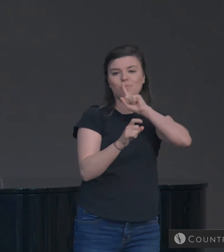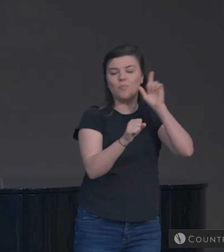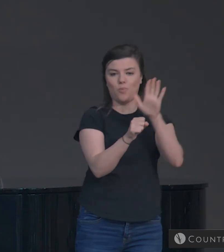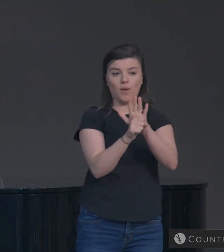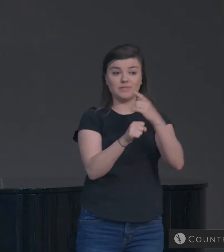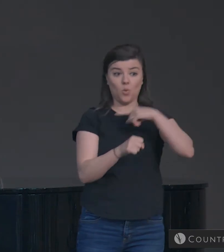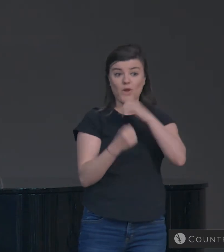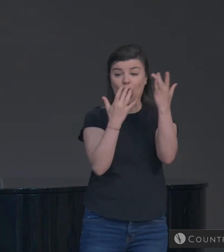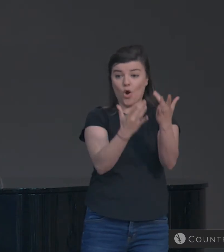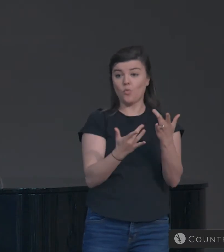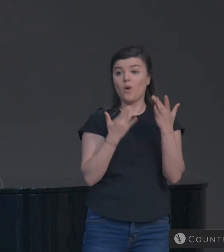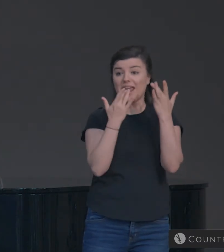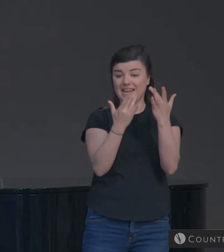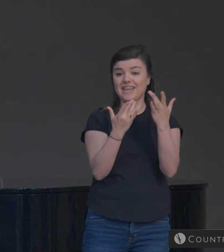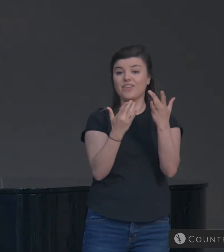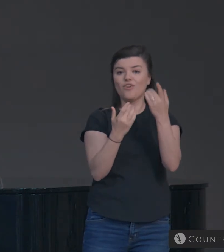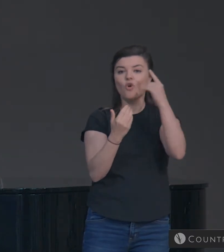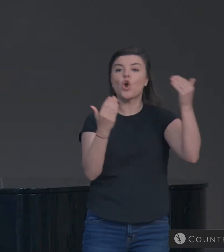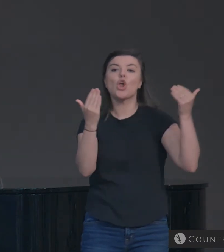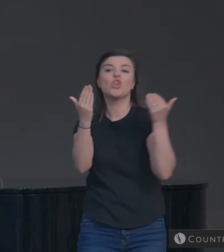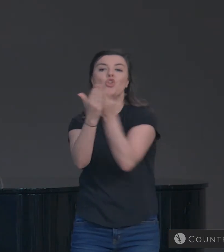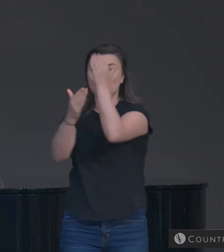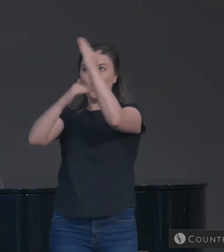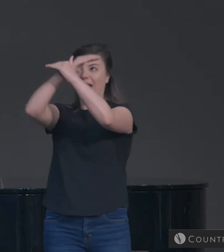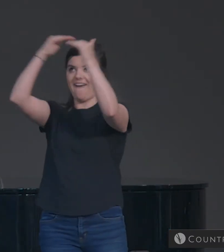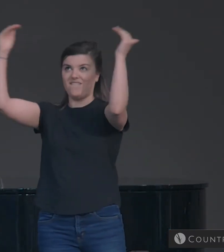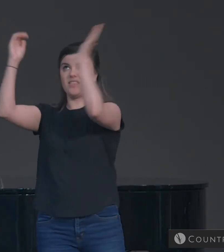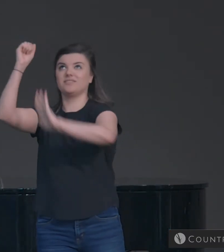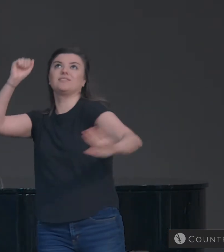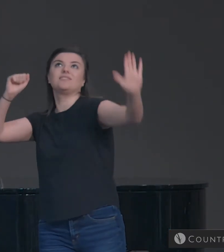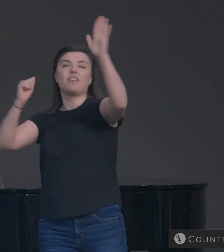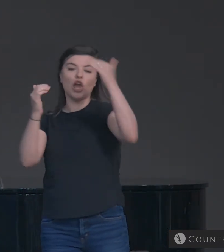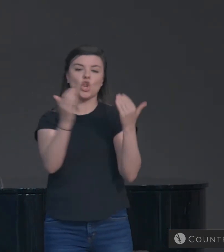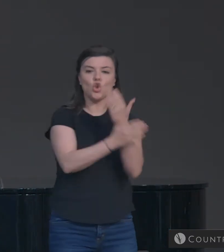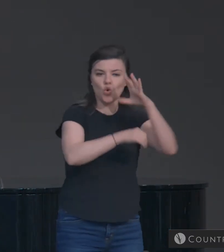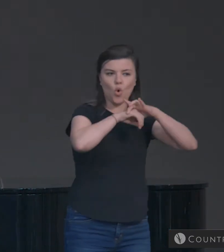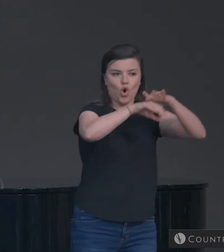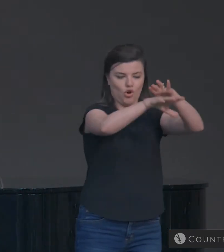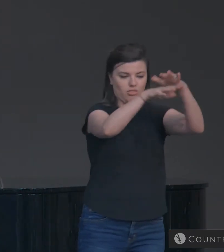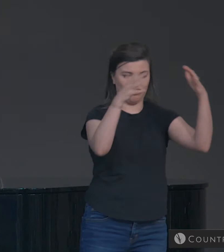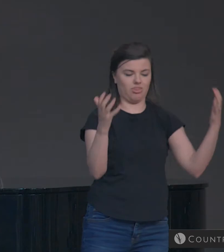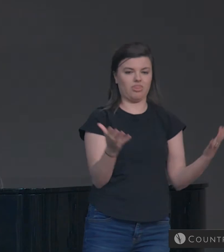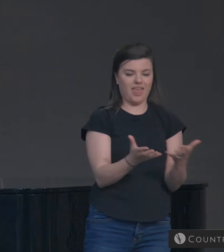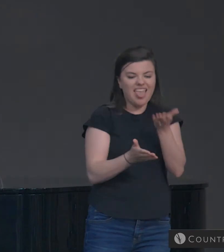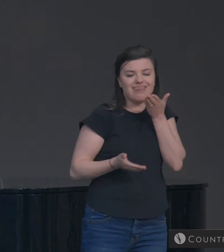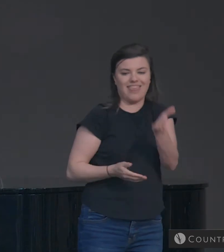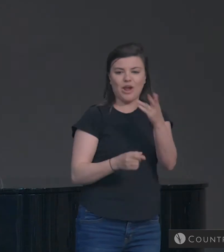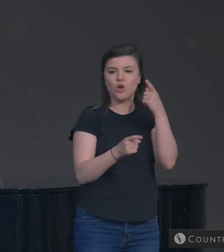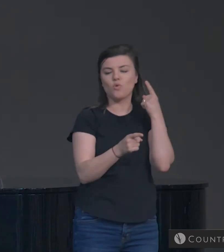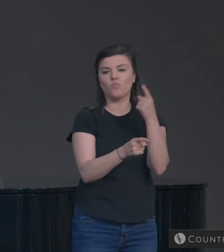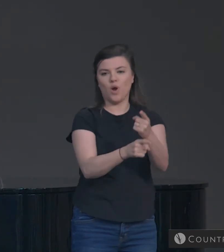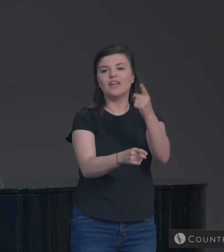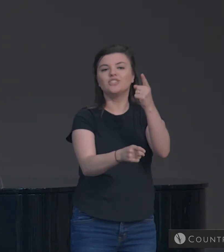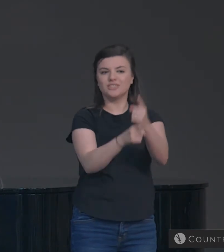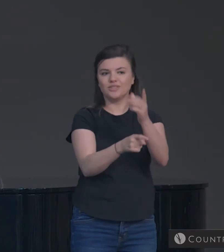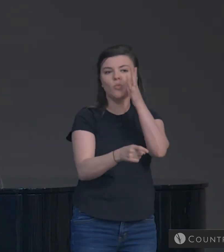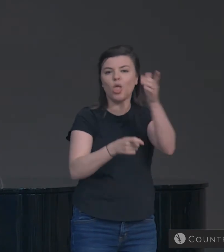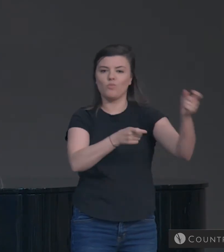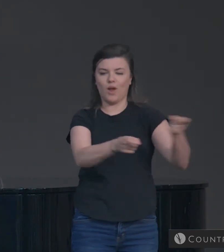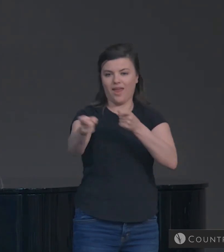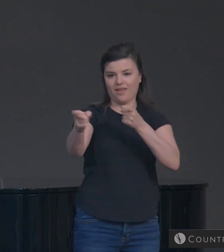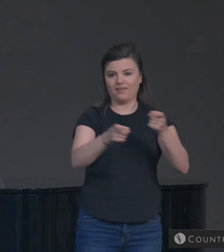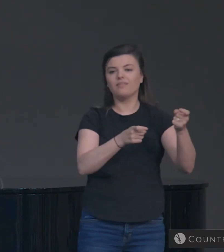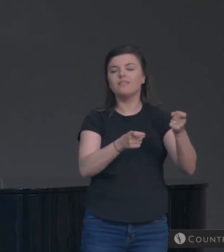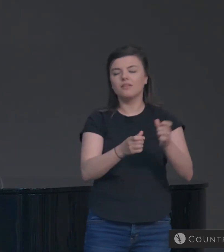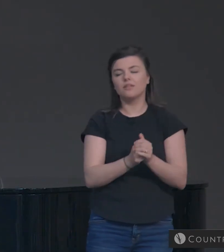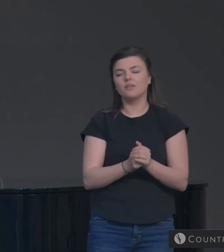are waiting for new heavens and a new earth in which righteousness dwells. Lord,